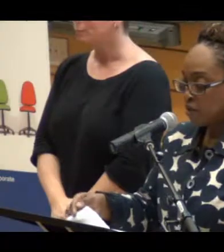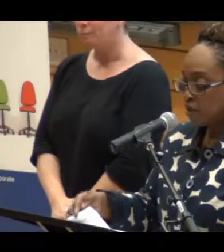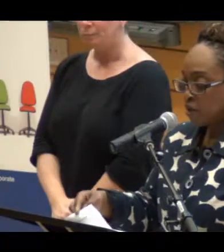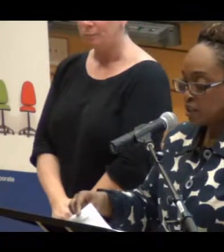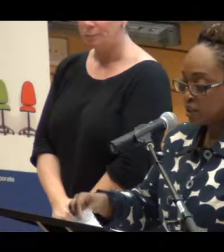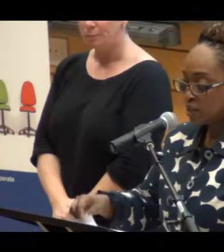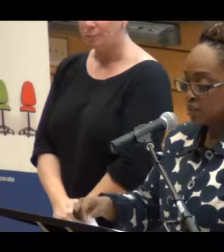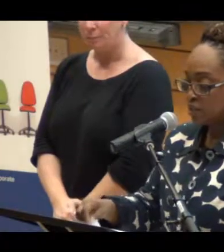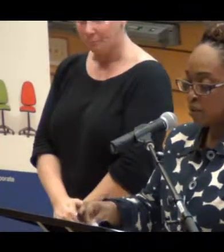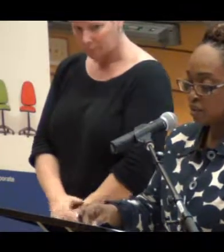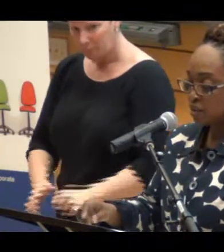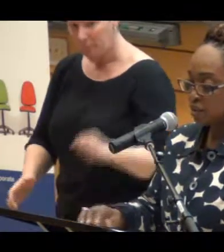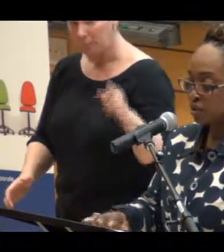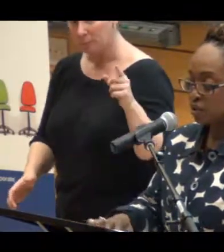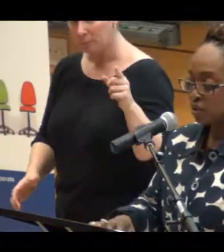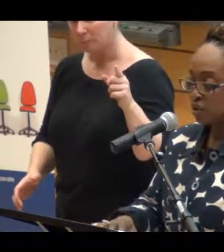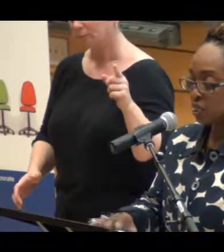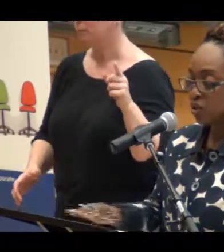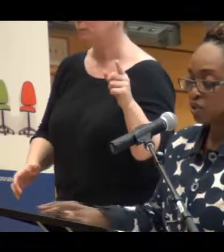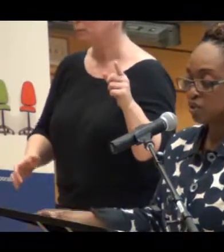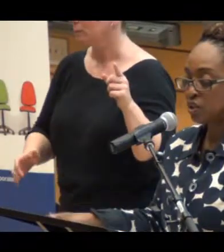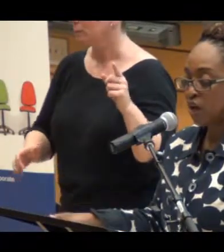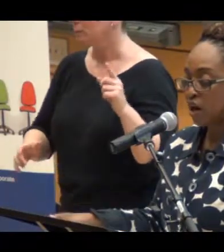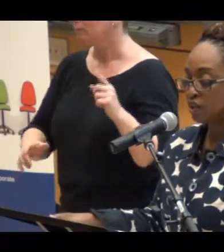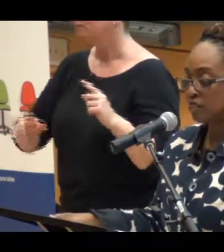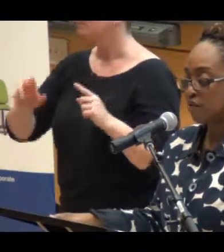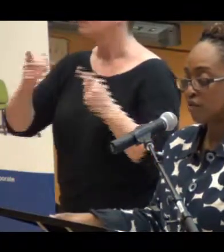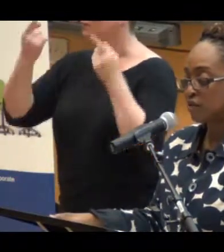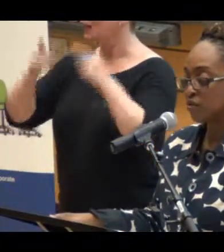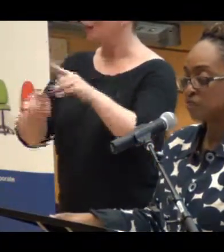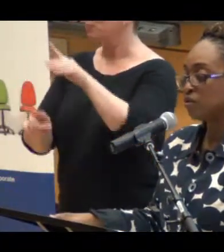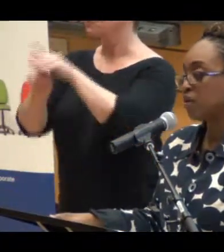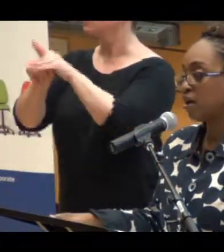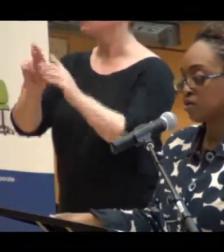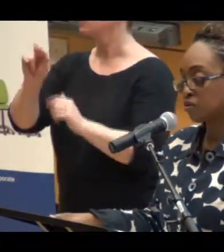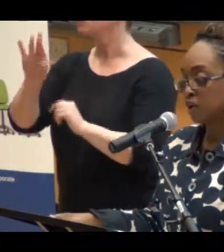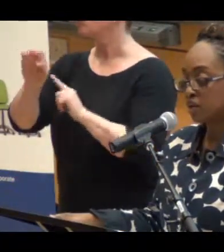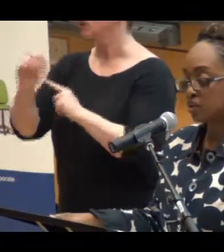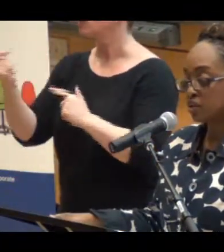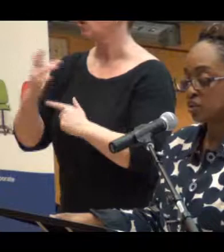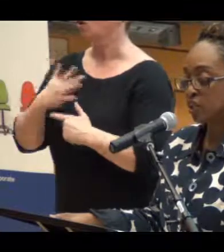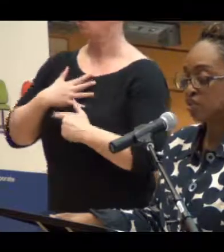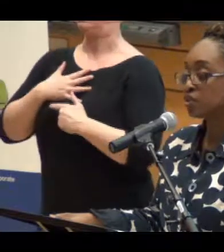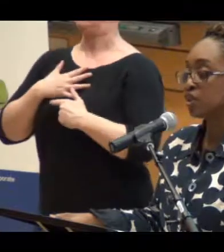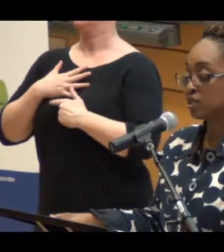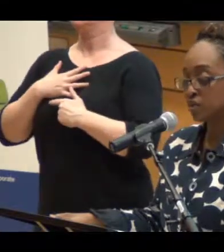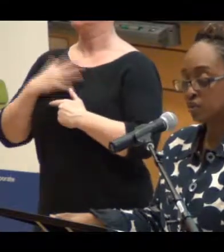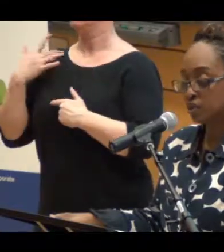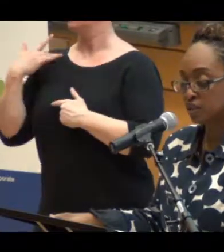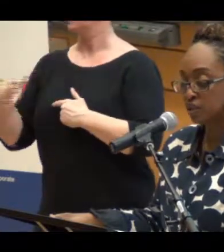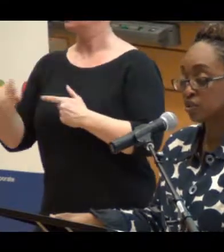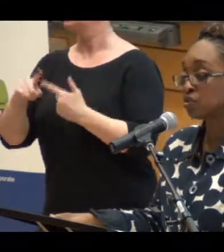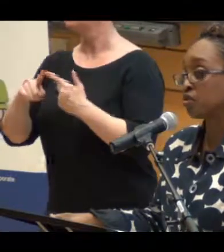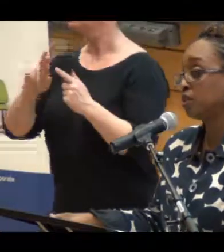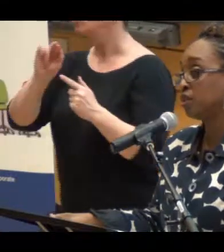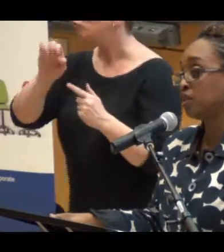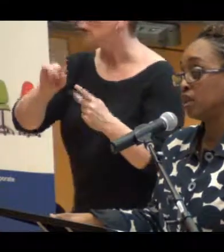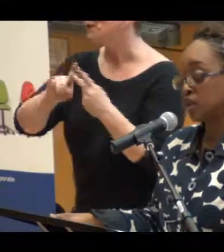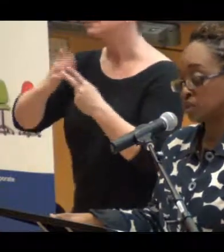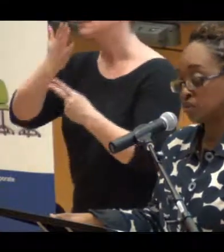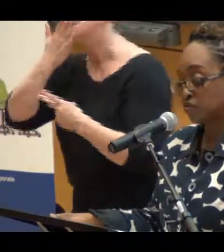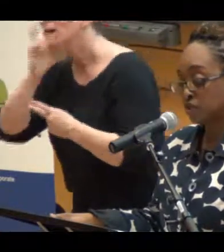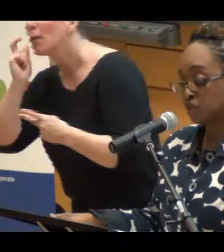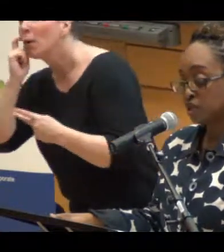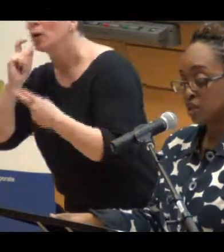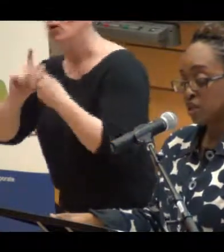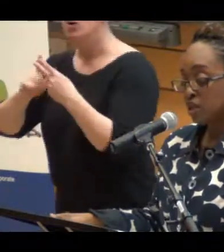The minute race becomes part of the discourse, emotions are heightened for everyone, no matter their race, gender, sexual orientation, creed,